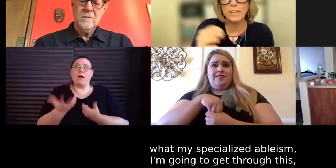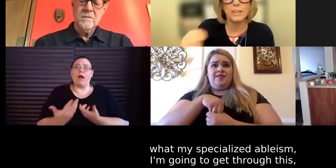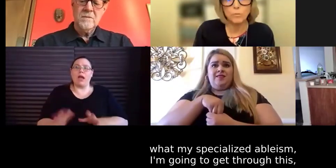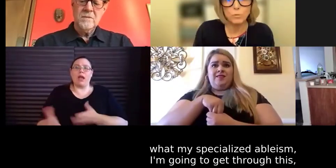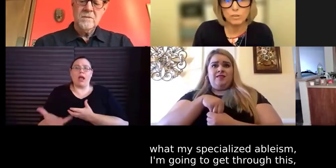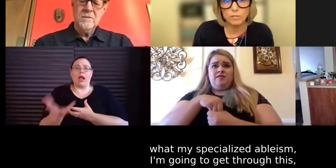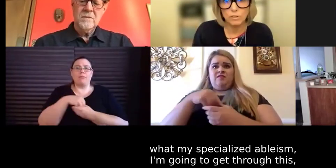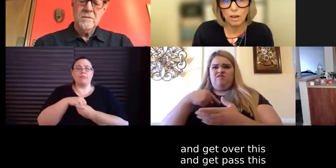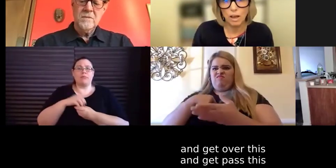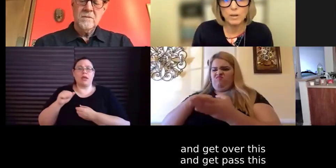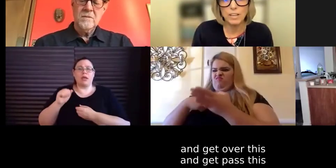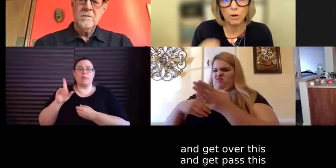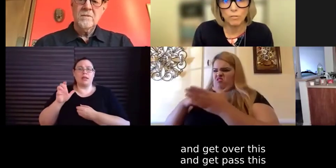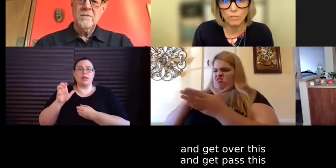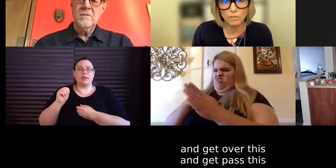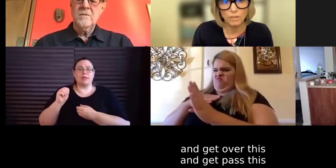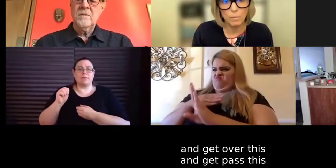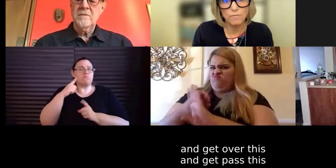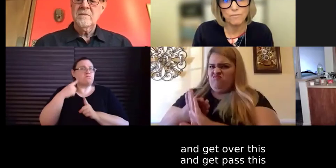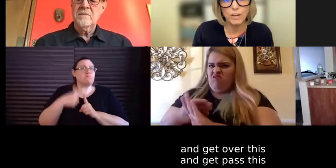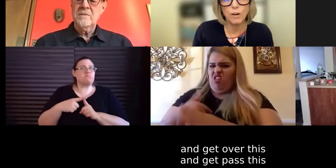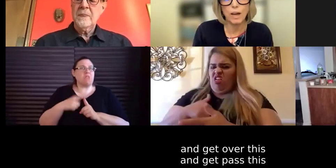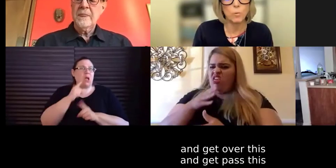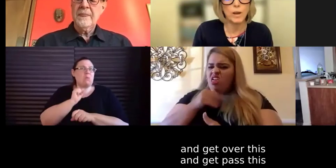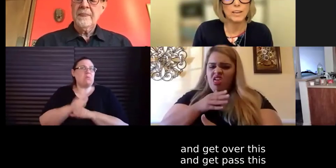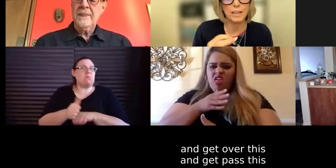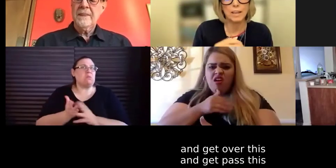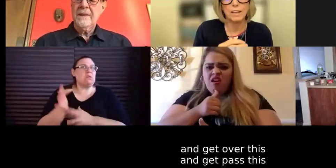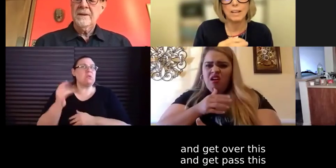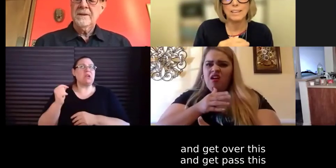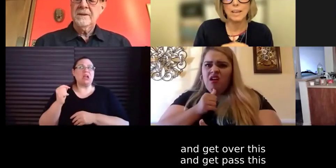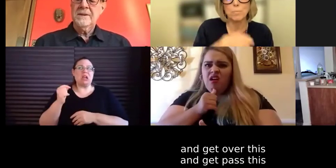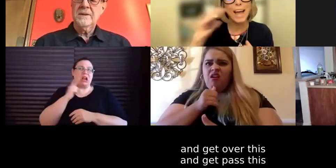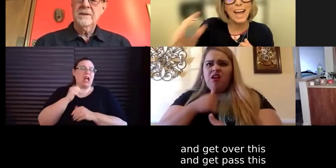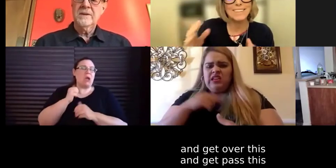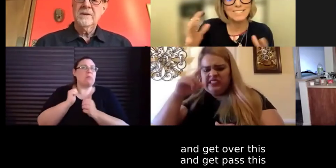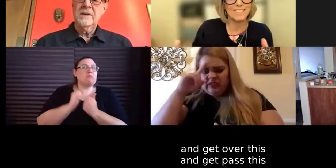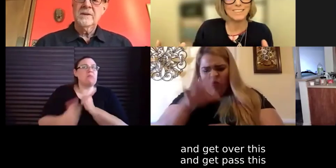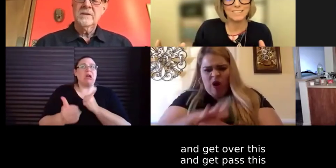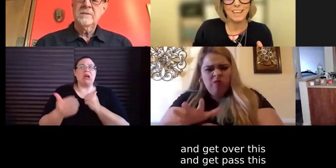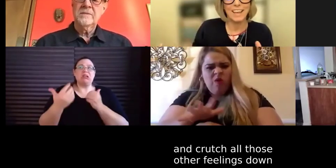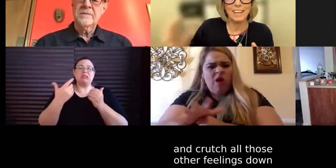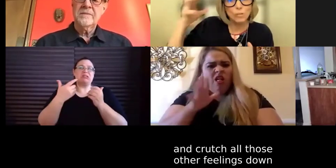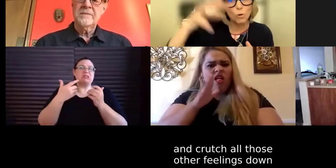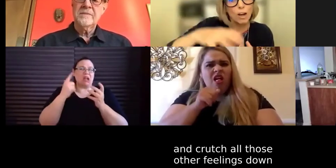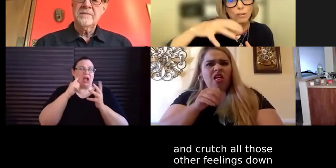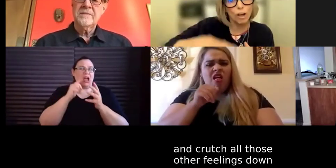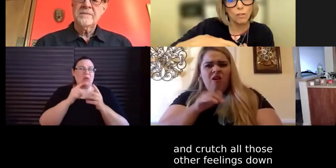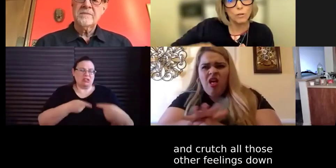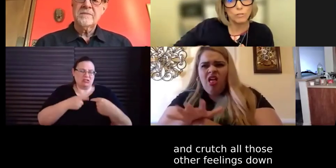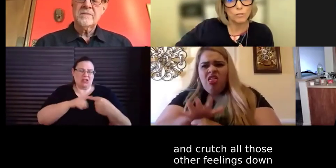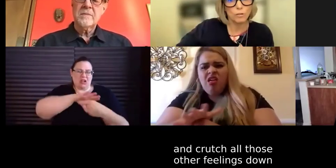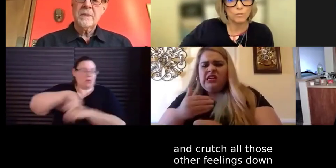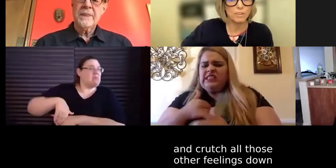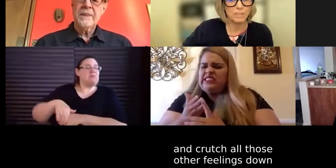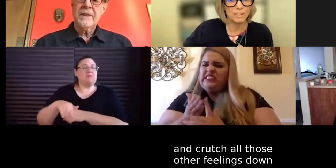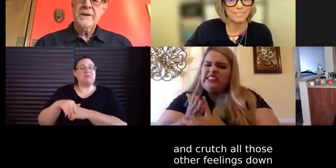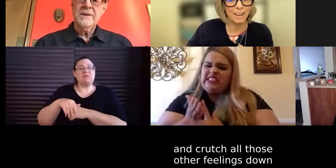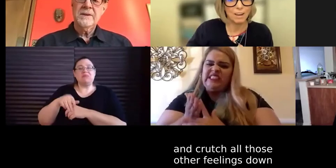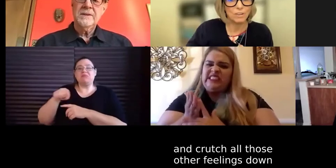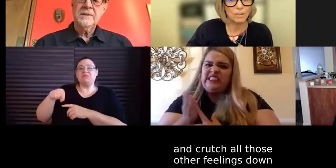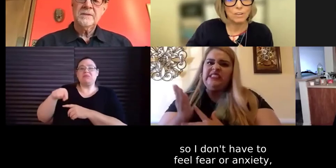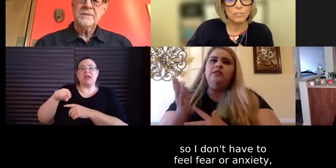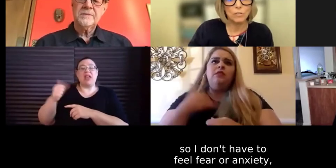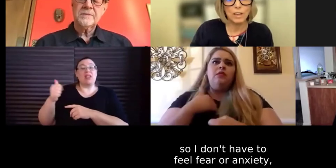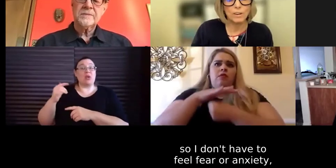I'm going to get through this. I'm going to get over this. I'm going to figure out a way to get past this and squash all those other feelings